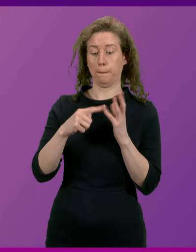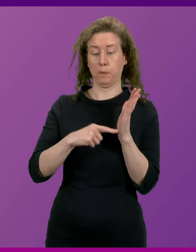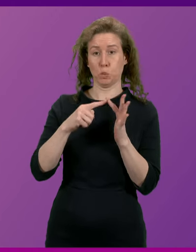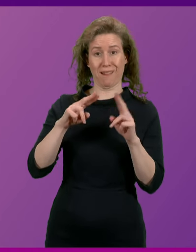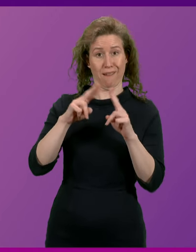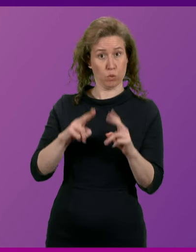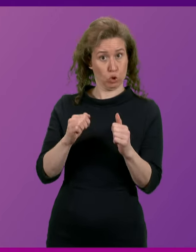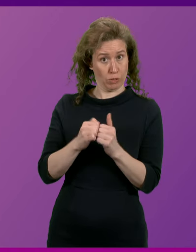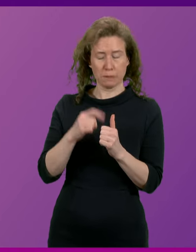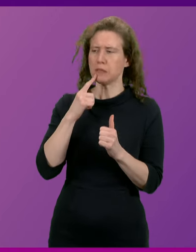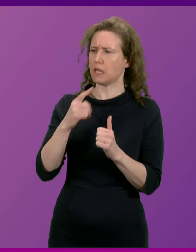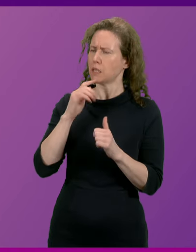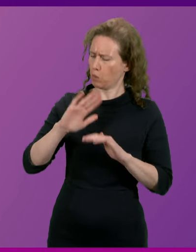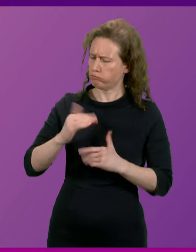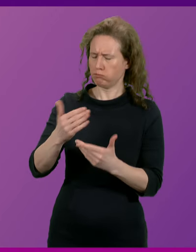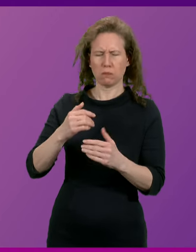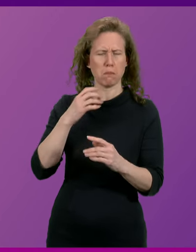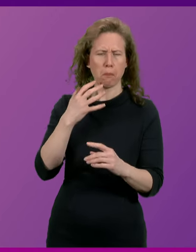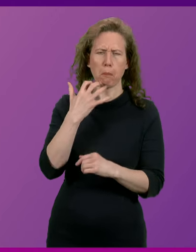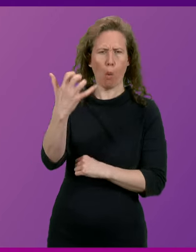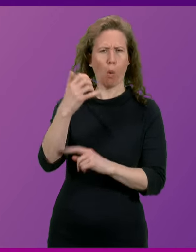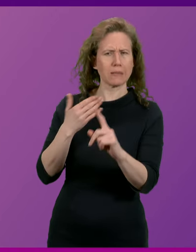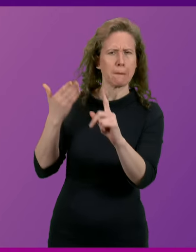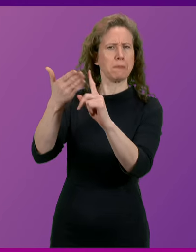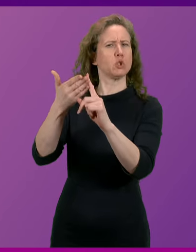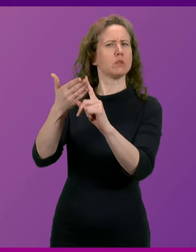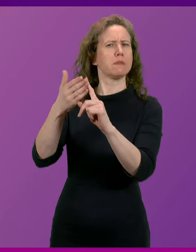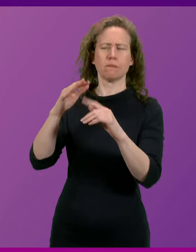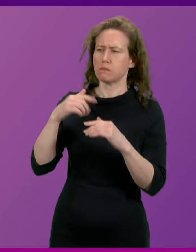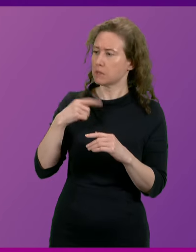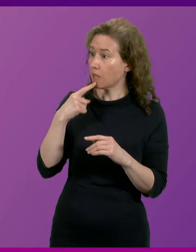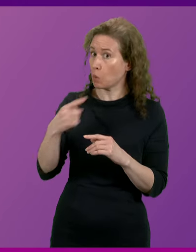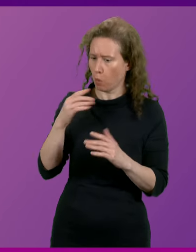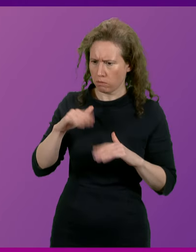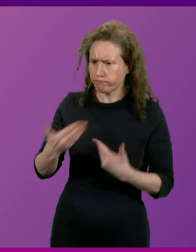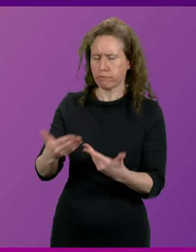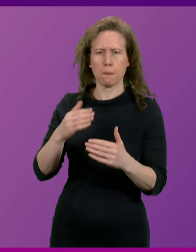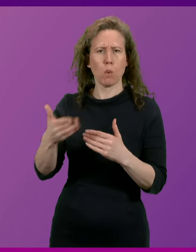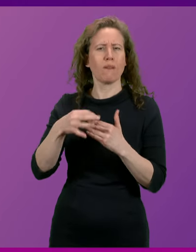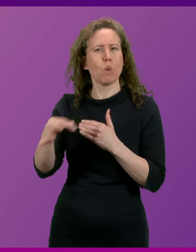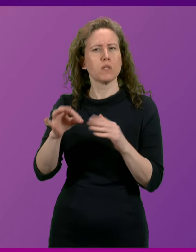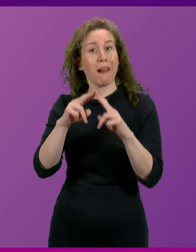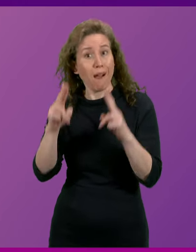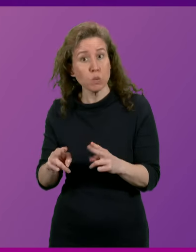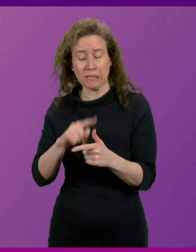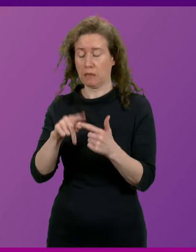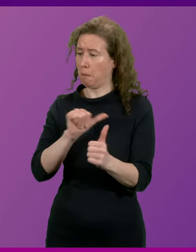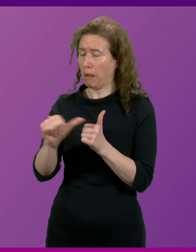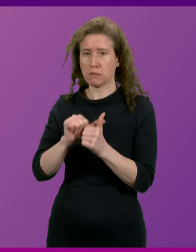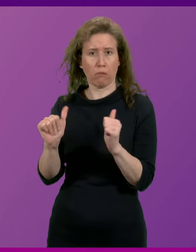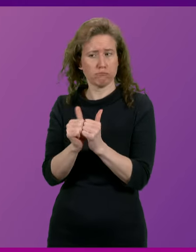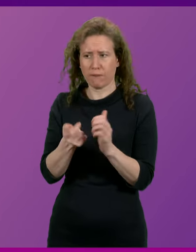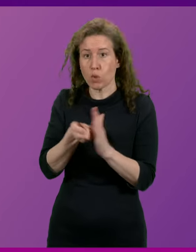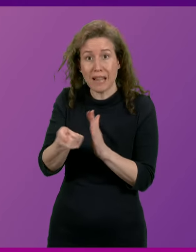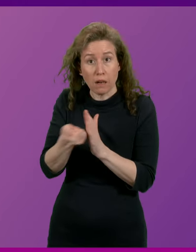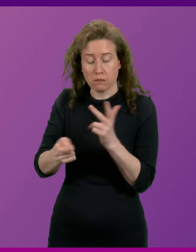action on pressing issues. She told us it would mean a commitment to more affordable housing, a better deal for tenants, steps to